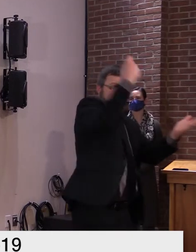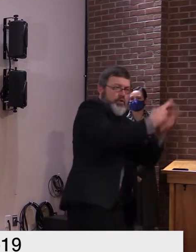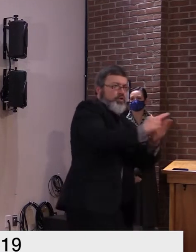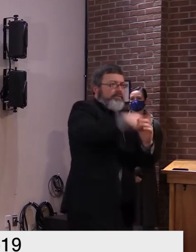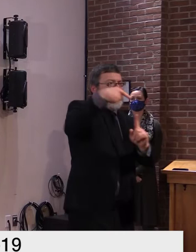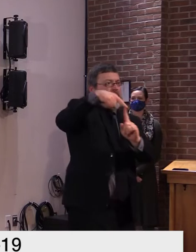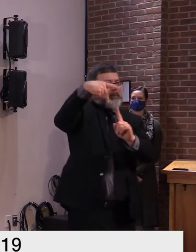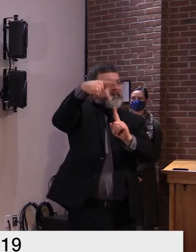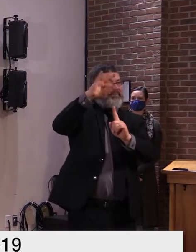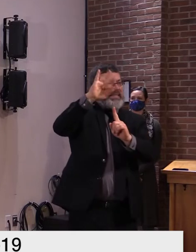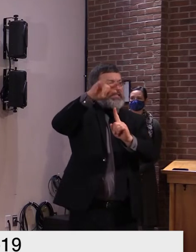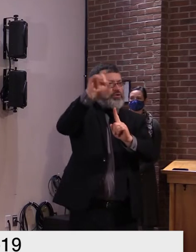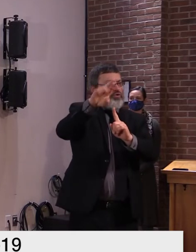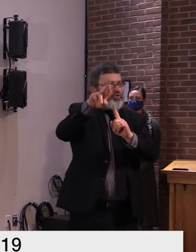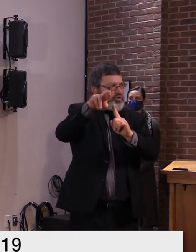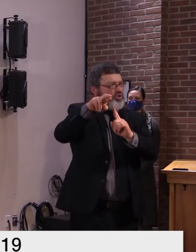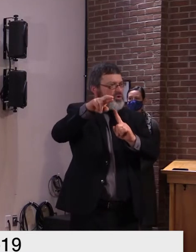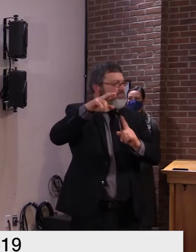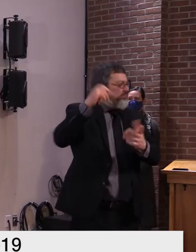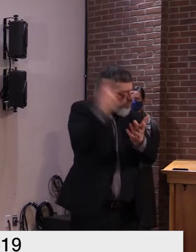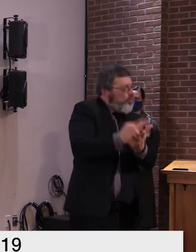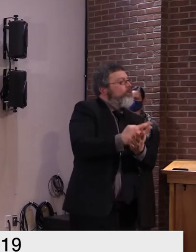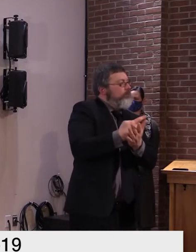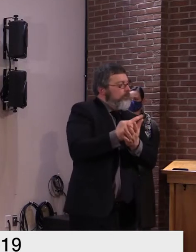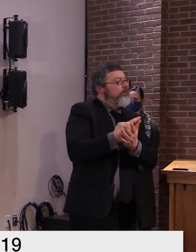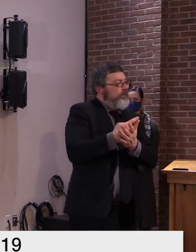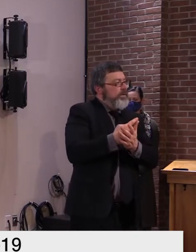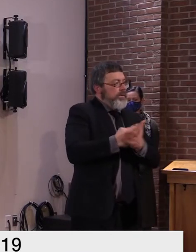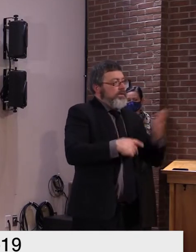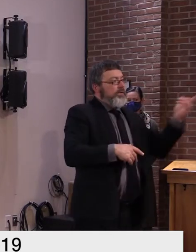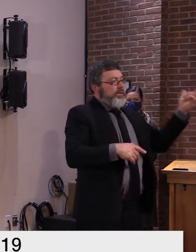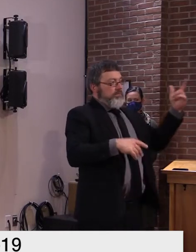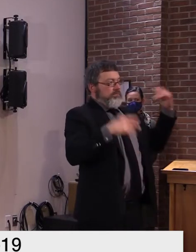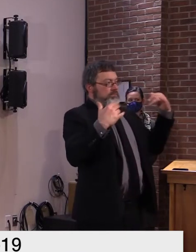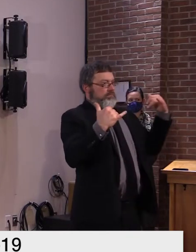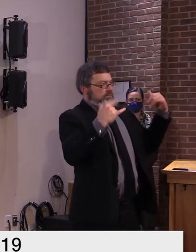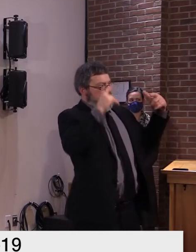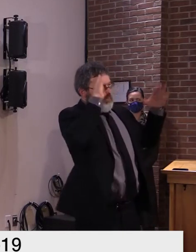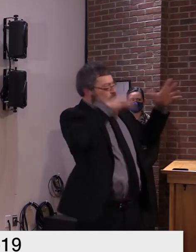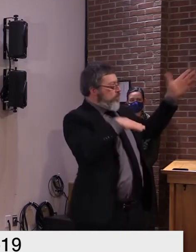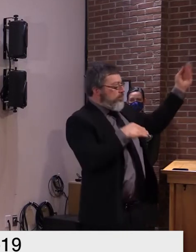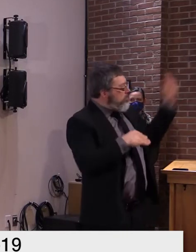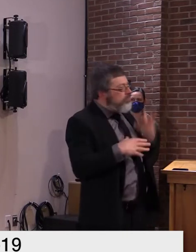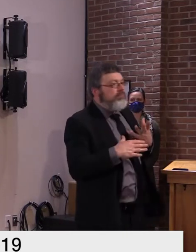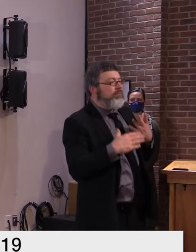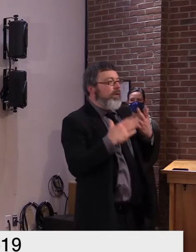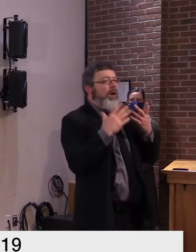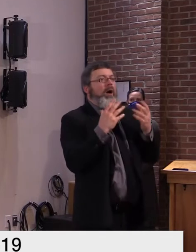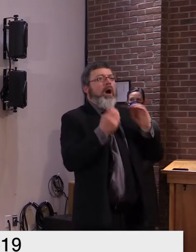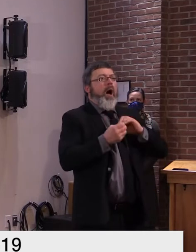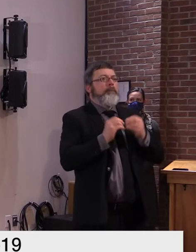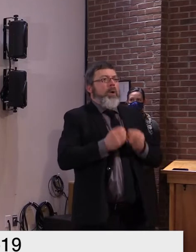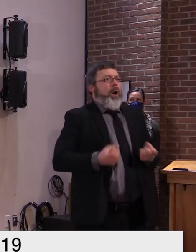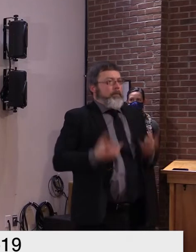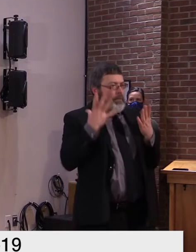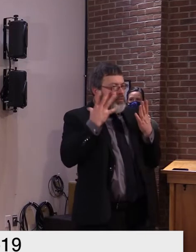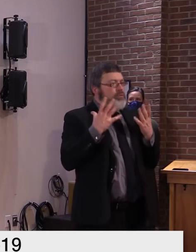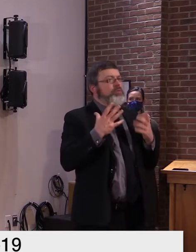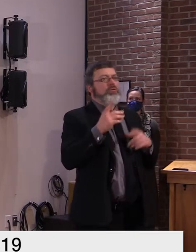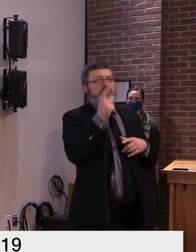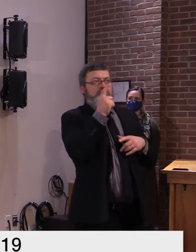for emergency use authorization of the pfizer platform over the weekend the